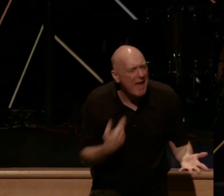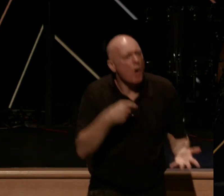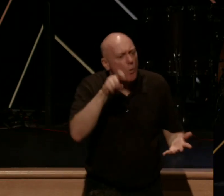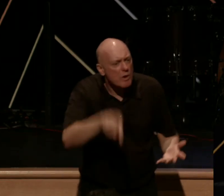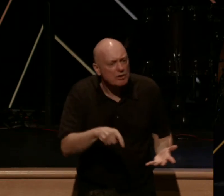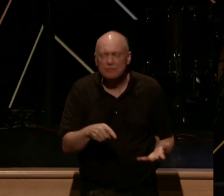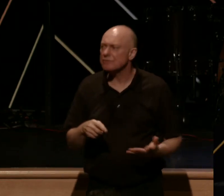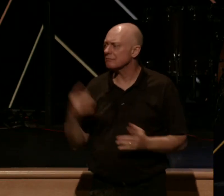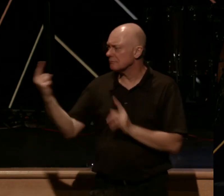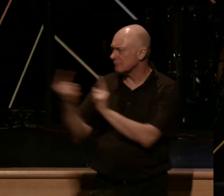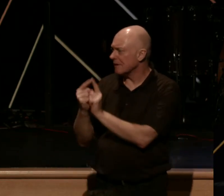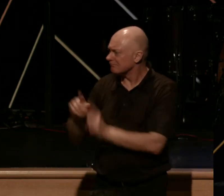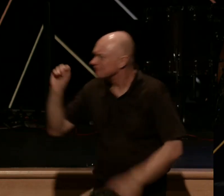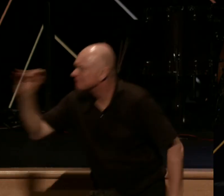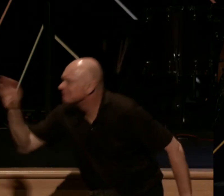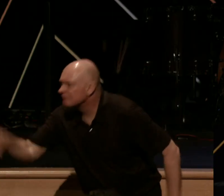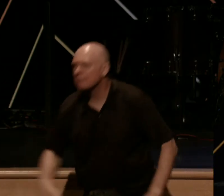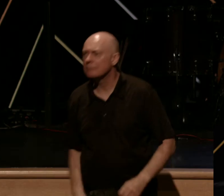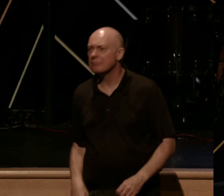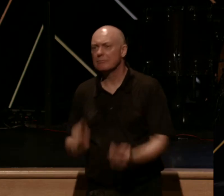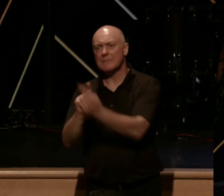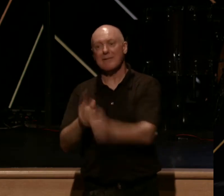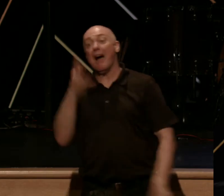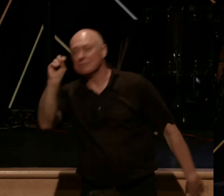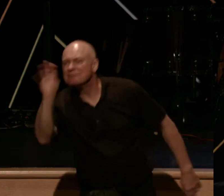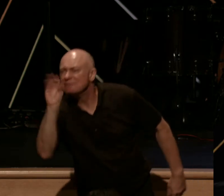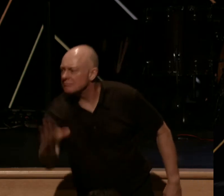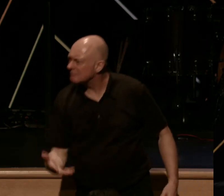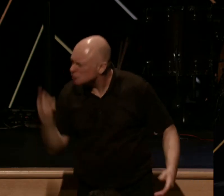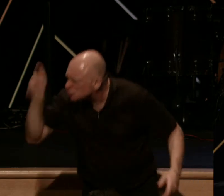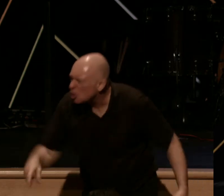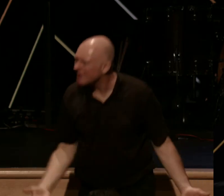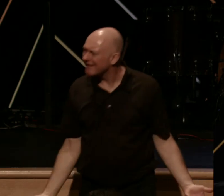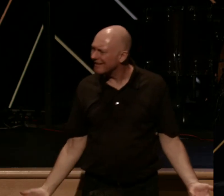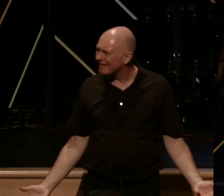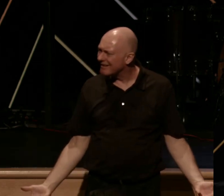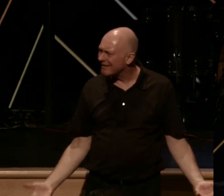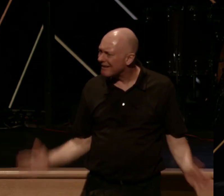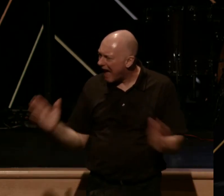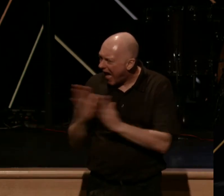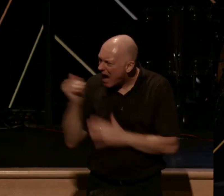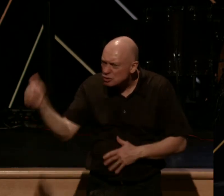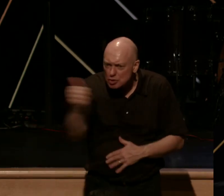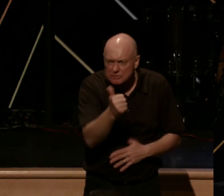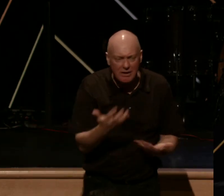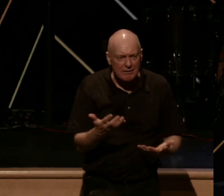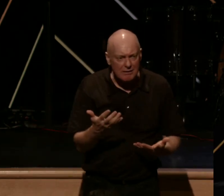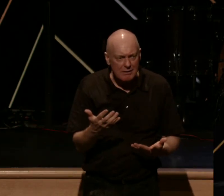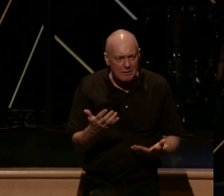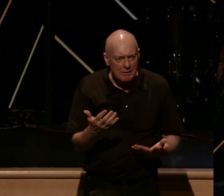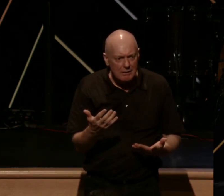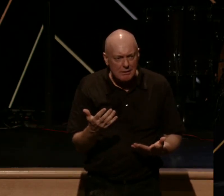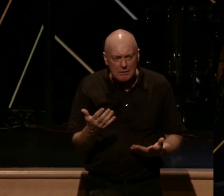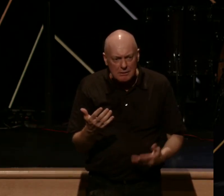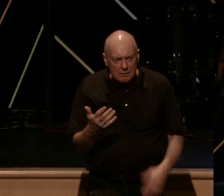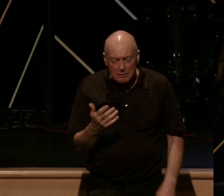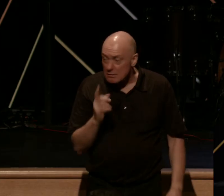on mission. So ask yourself, am I pointing others to Jesus